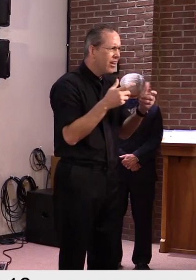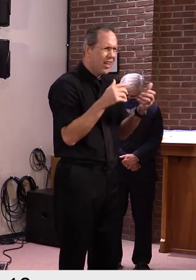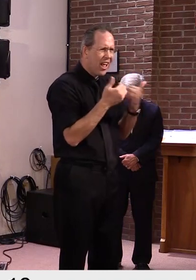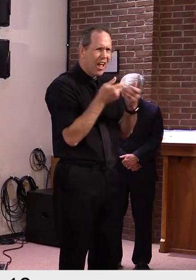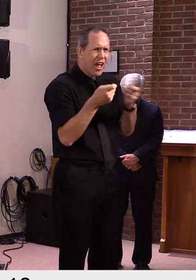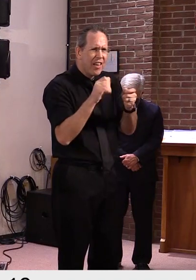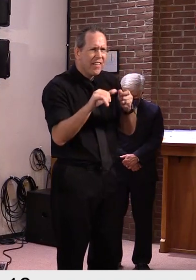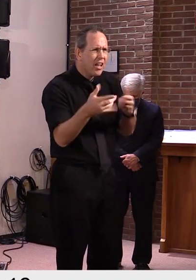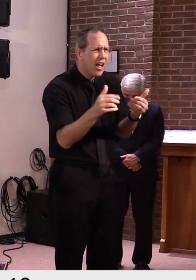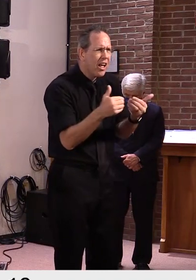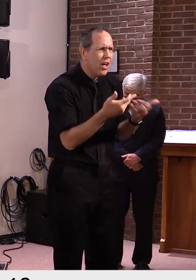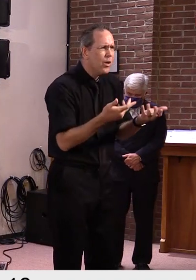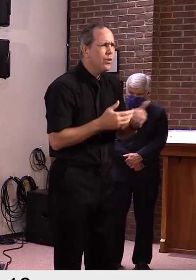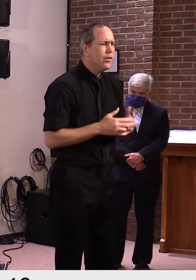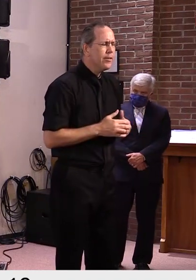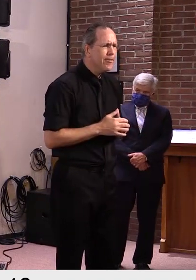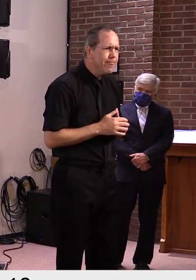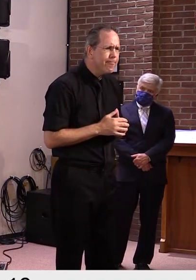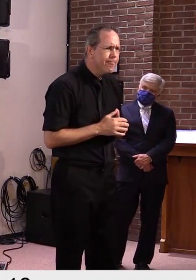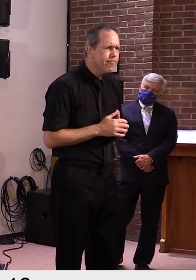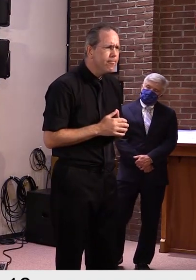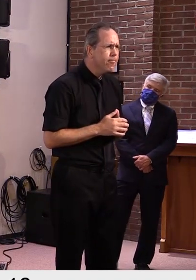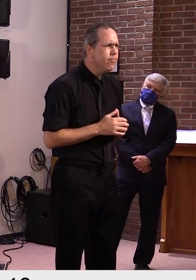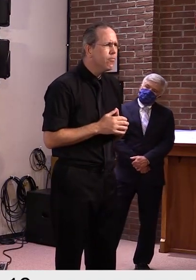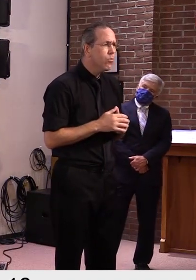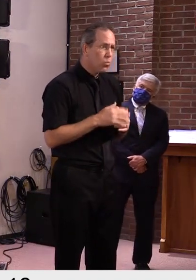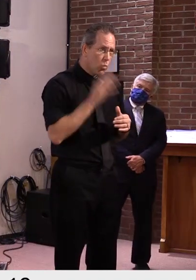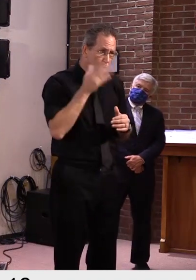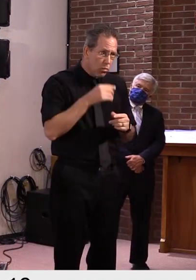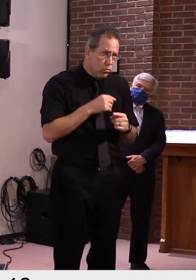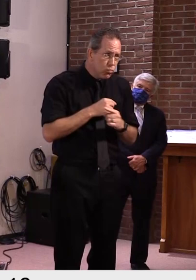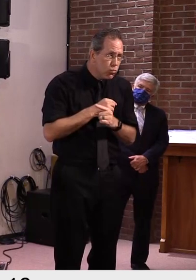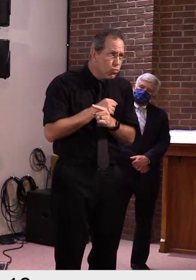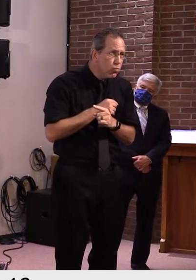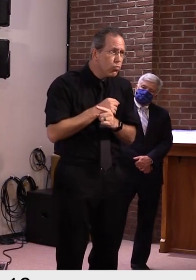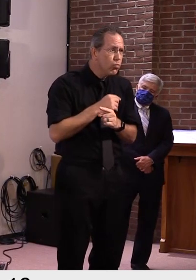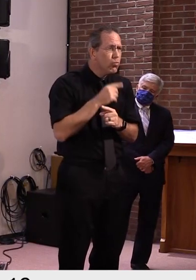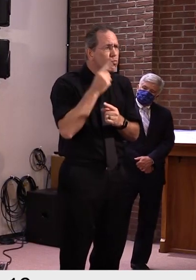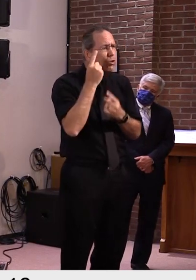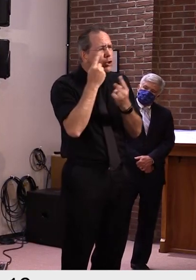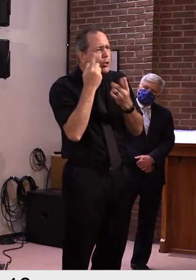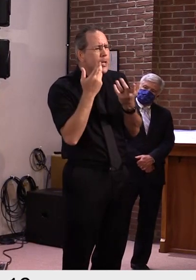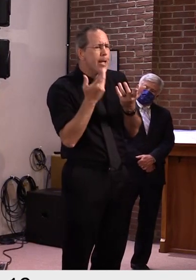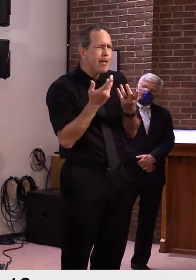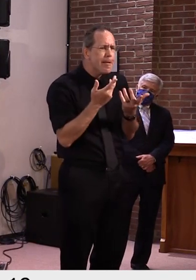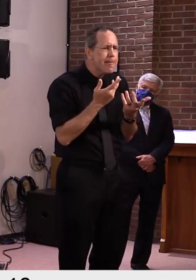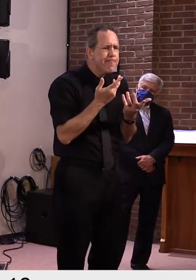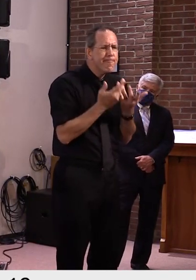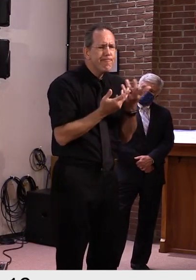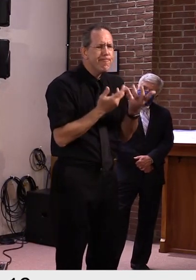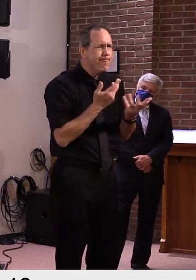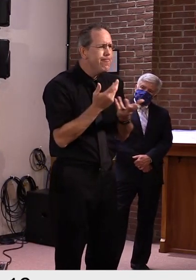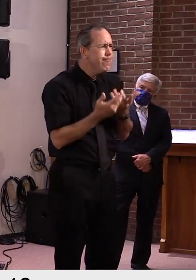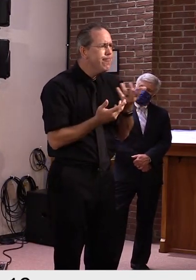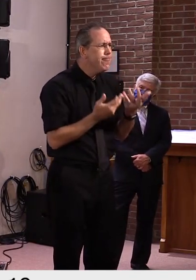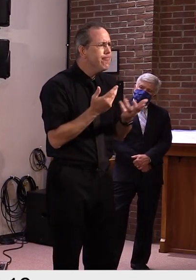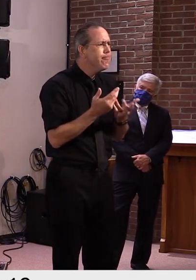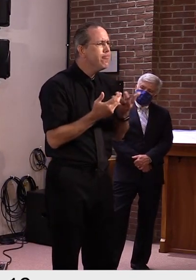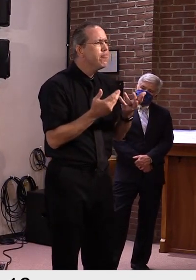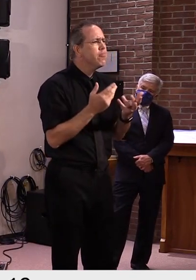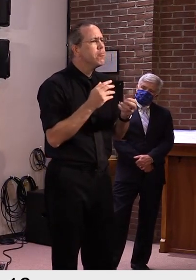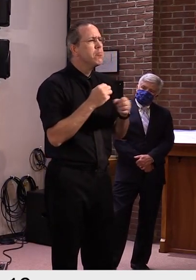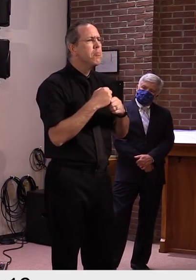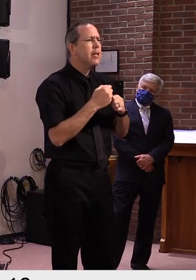turning and perhaps mandating certain statewide educational